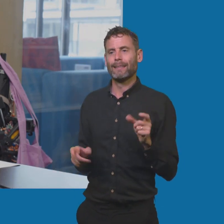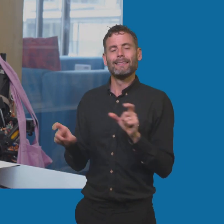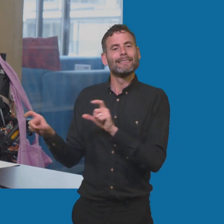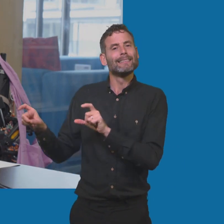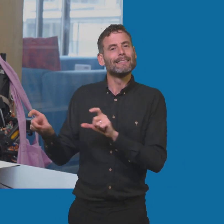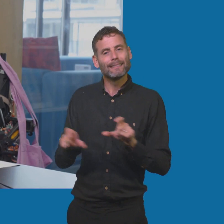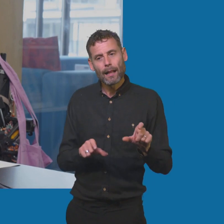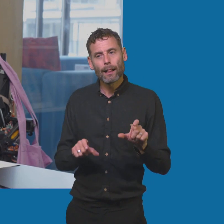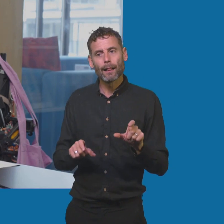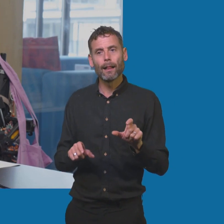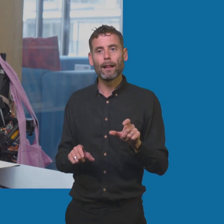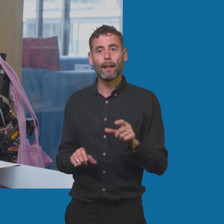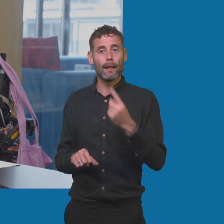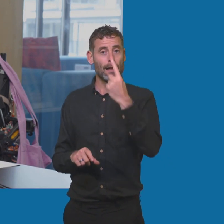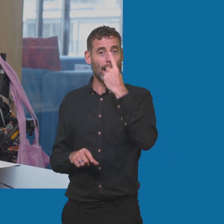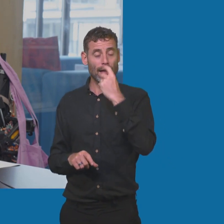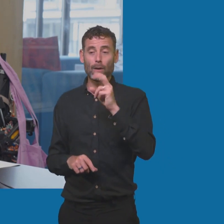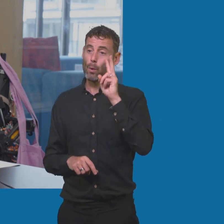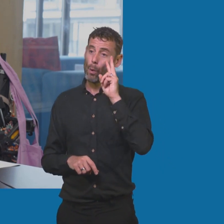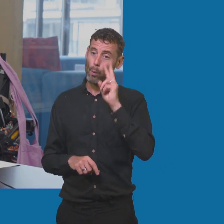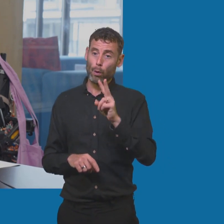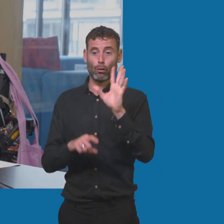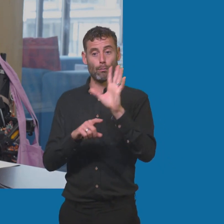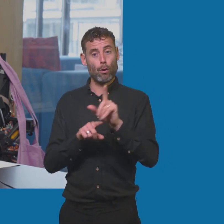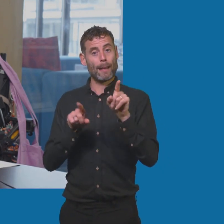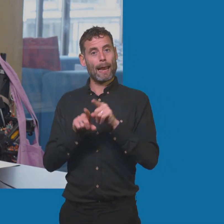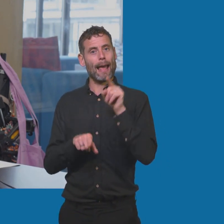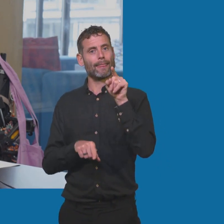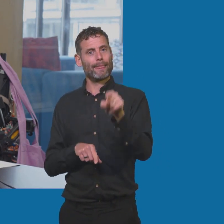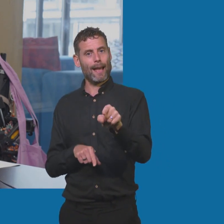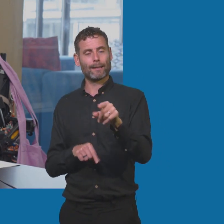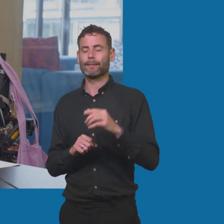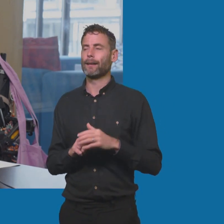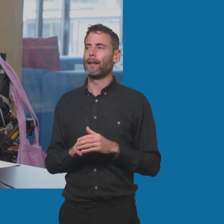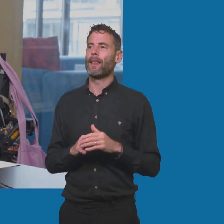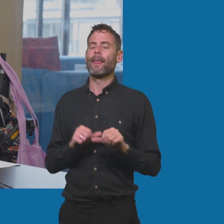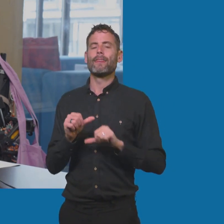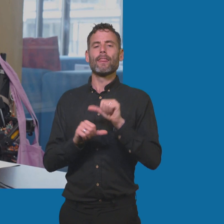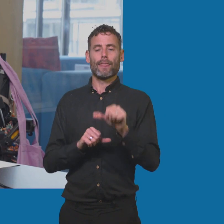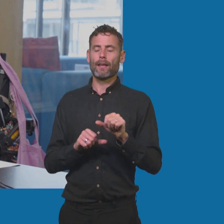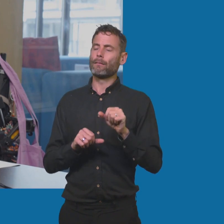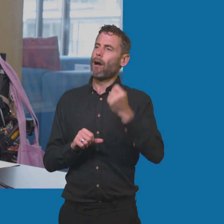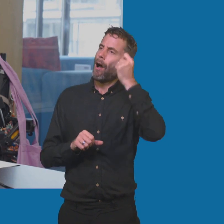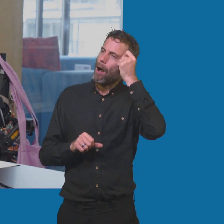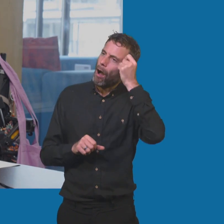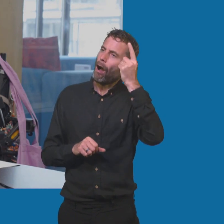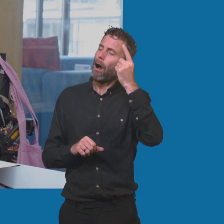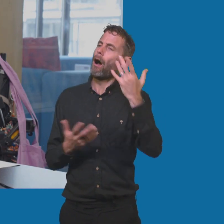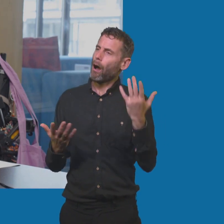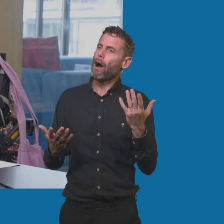watch a show like that or the majority of people can watch a show like that and have a nuanced, respectful, non-ableist